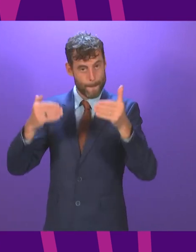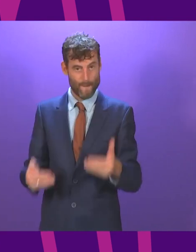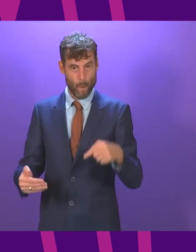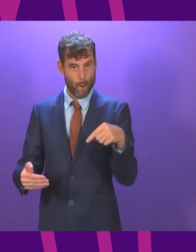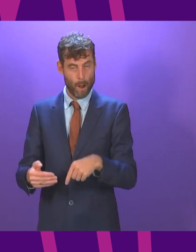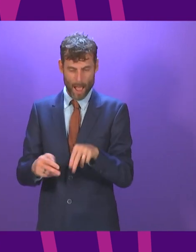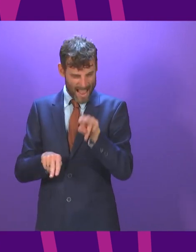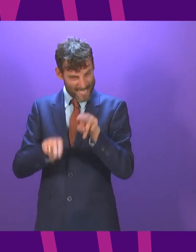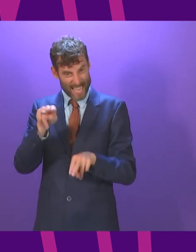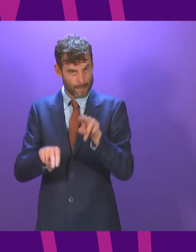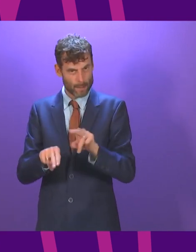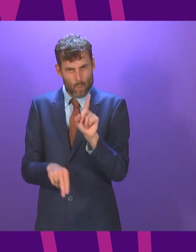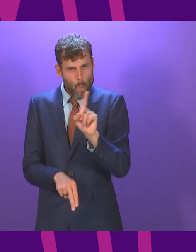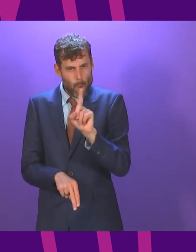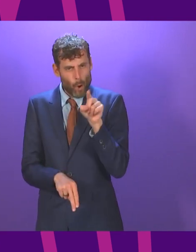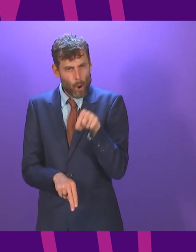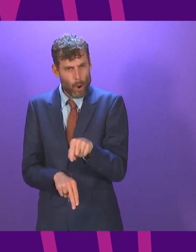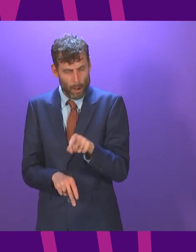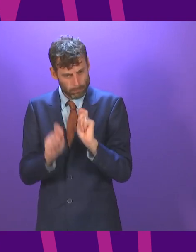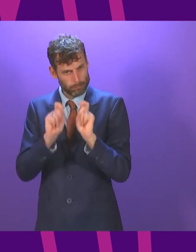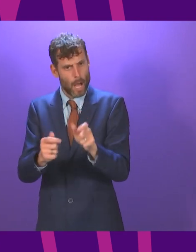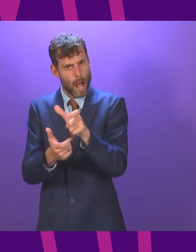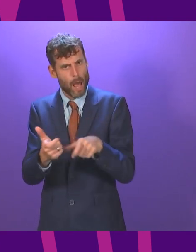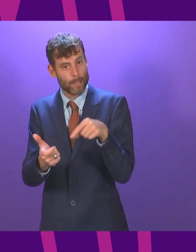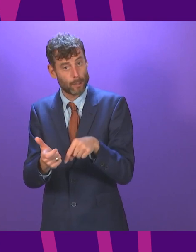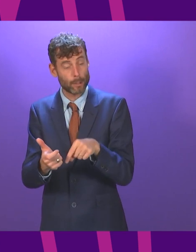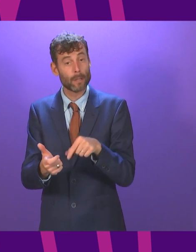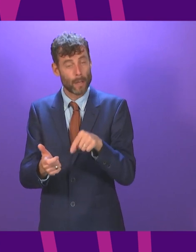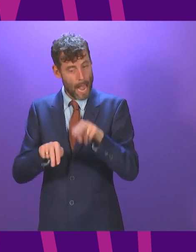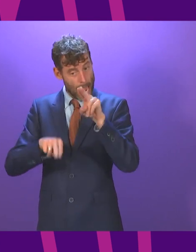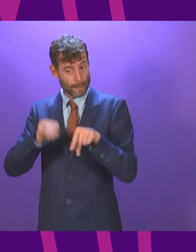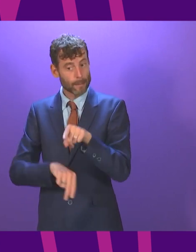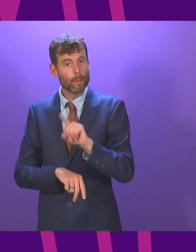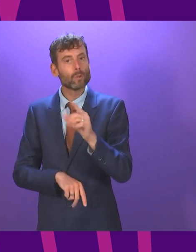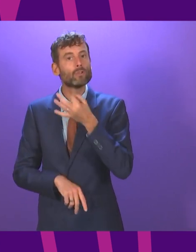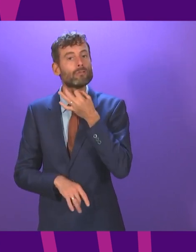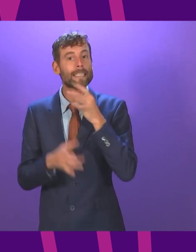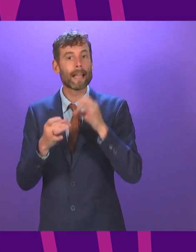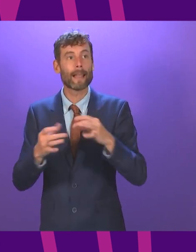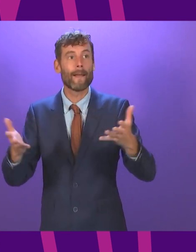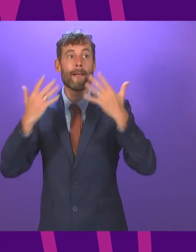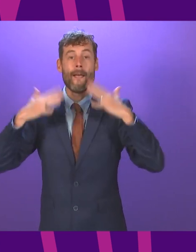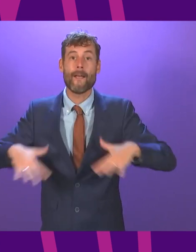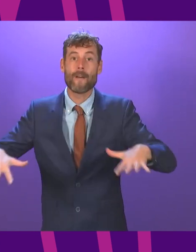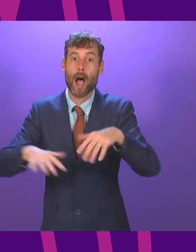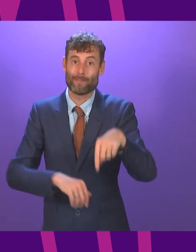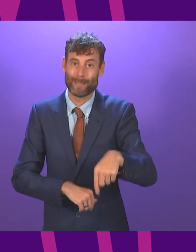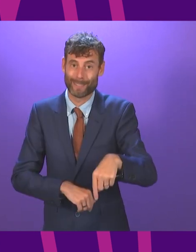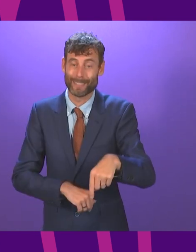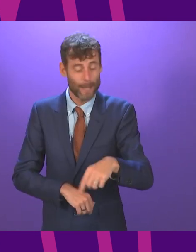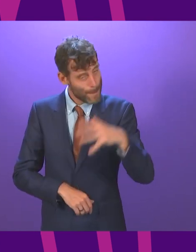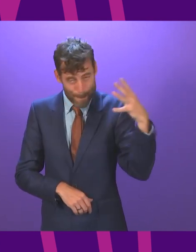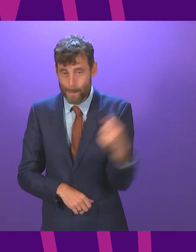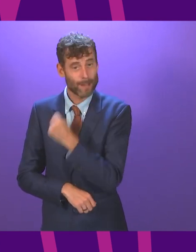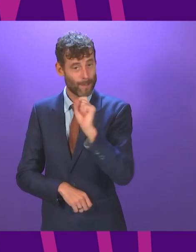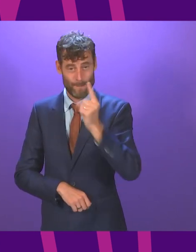emergency and I think that's the right way to go because I don't think we can carry on with business as usual in